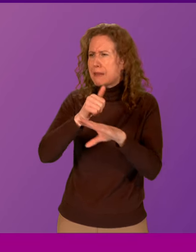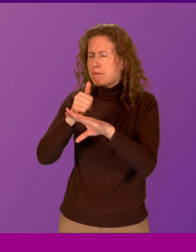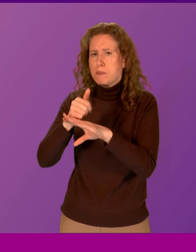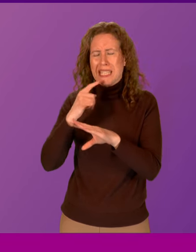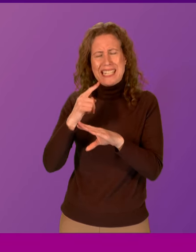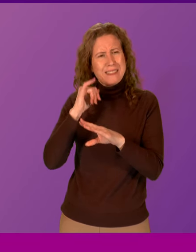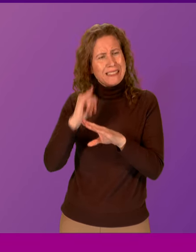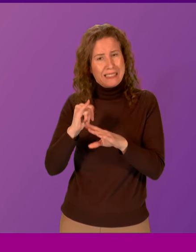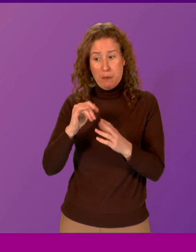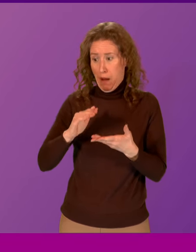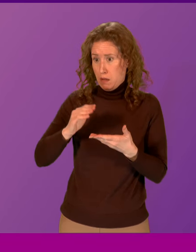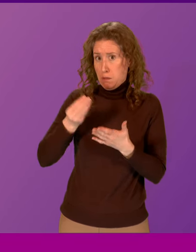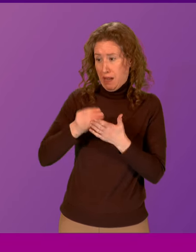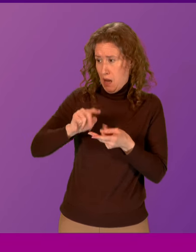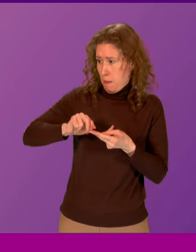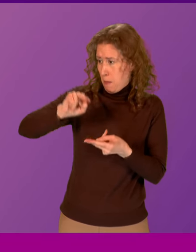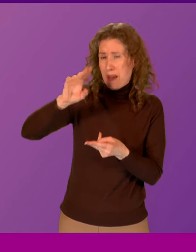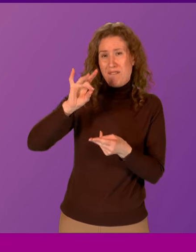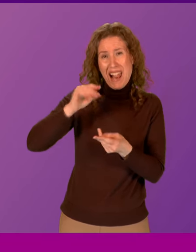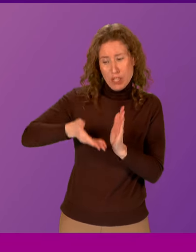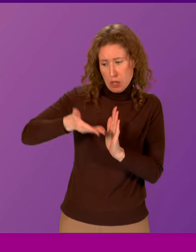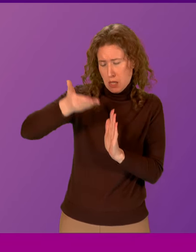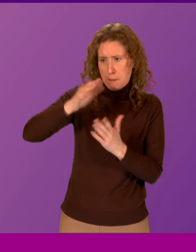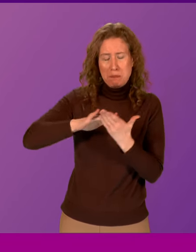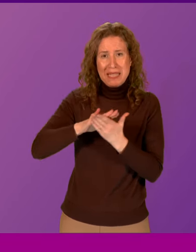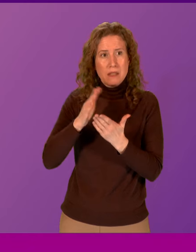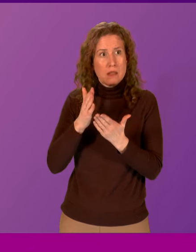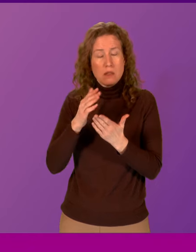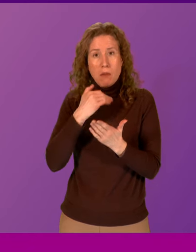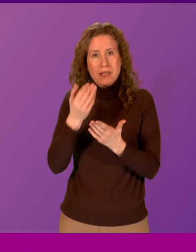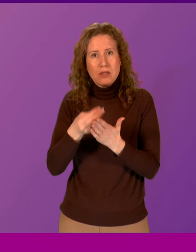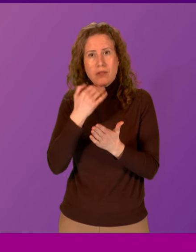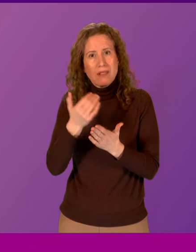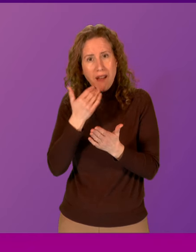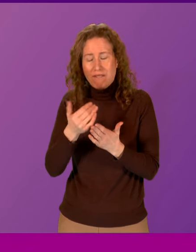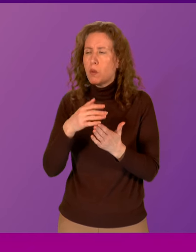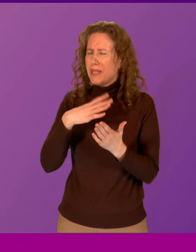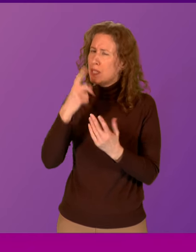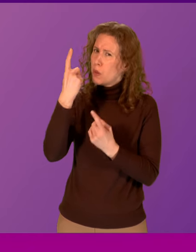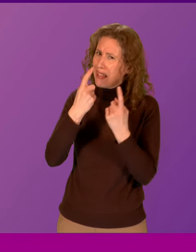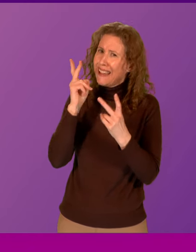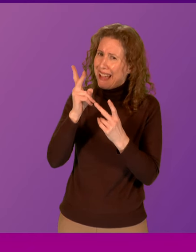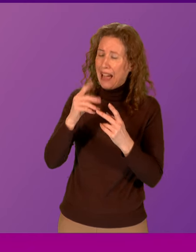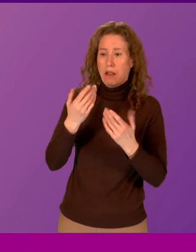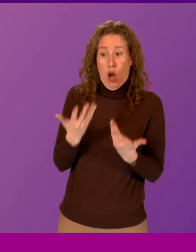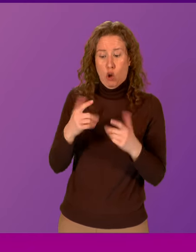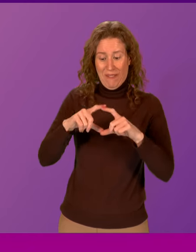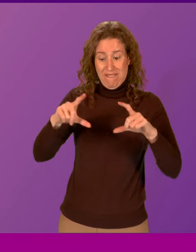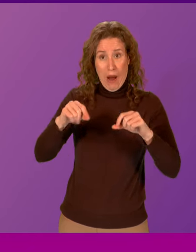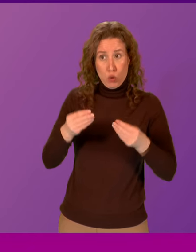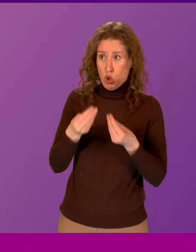that inflation has impacted the scheme's real terms value. Is it time for a rethink of the current voucher scheme offer?